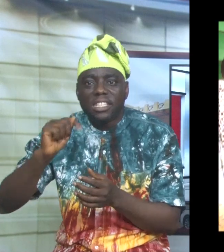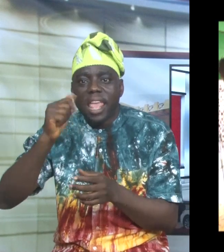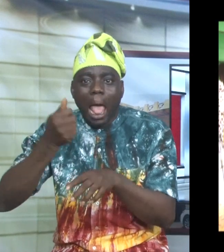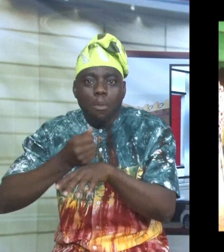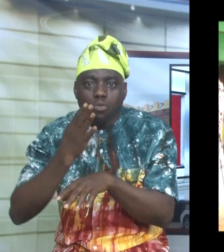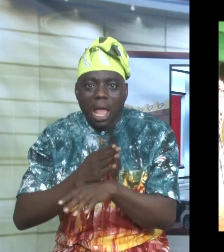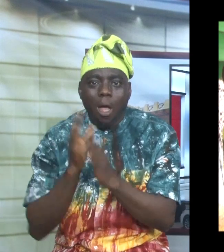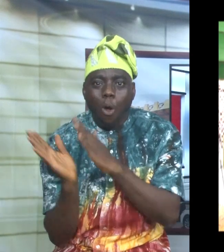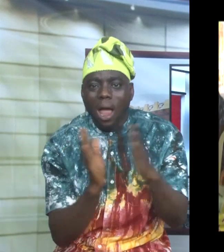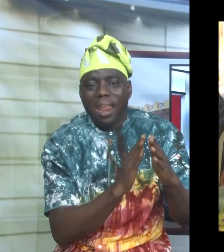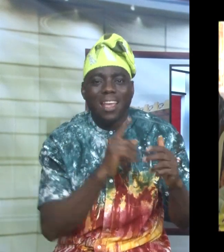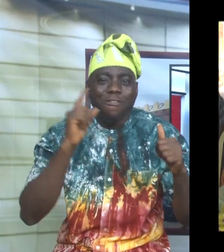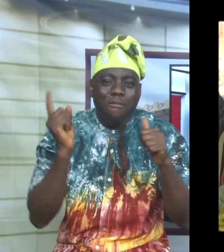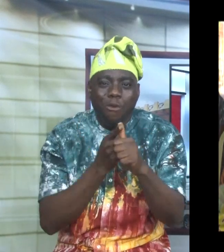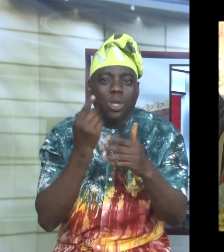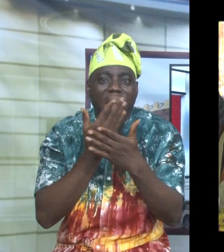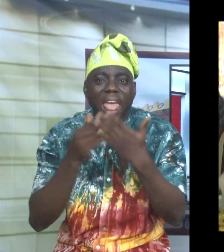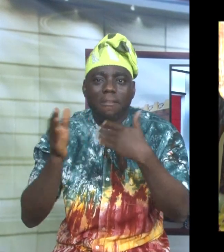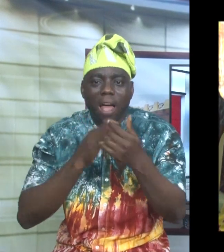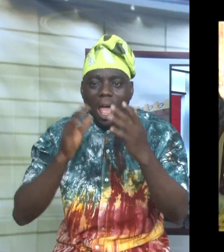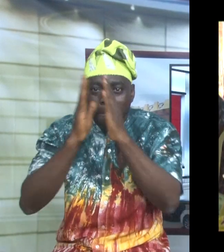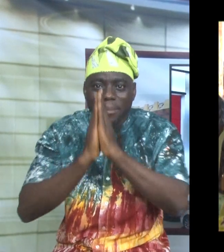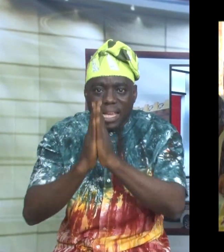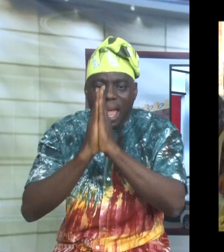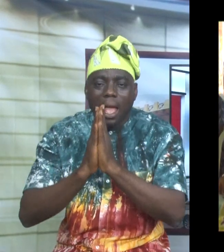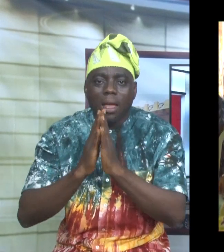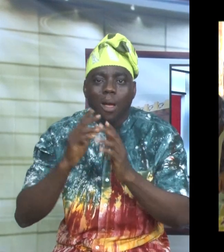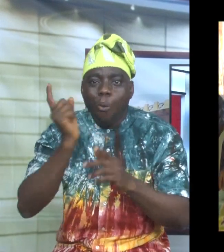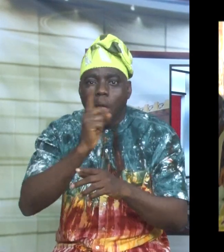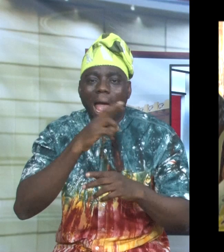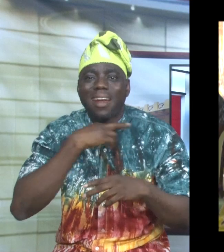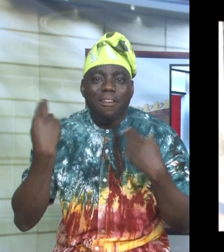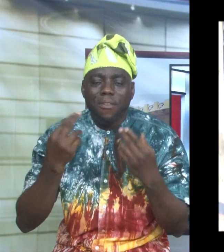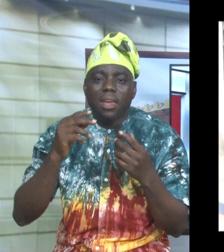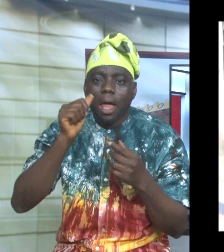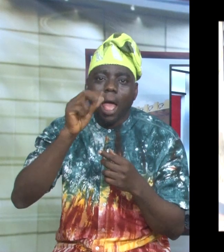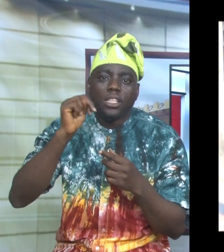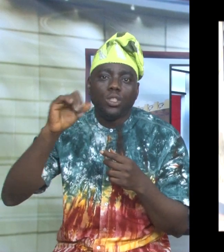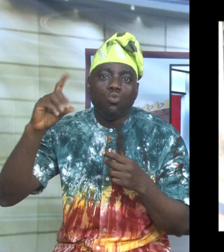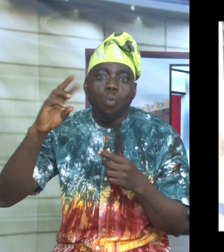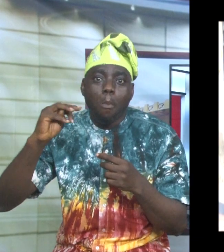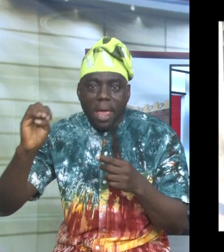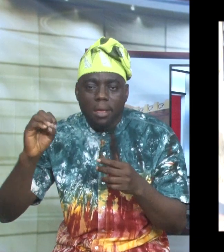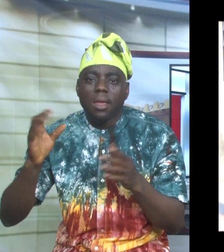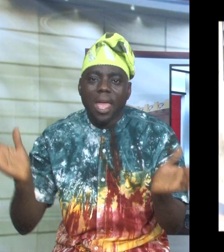its first ever annual prayers, where Reverend Mrs. Fola Chudume urged them to strive to maintain good